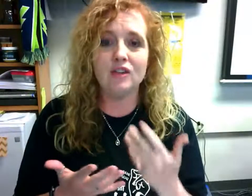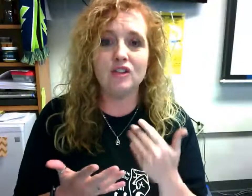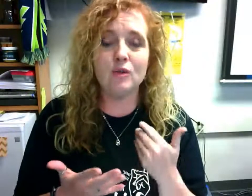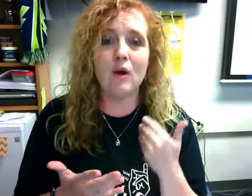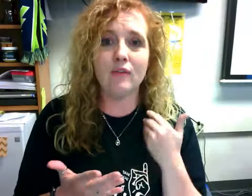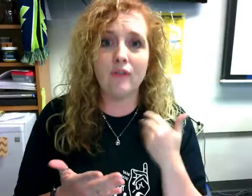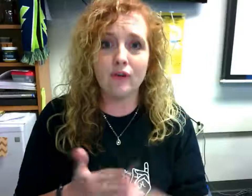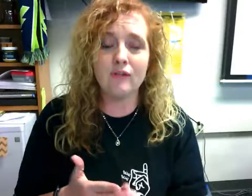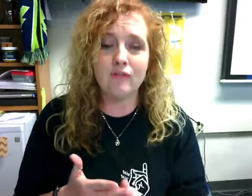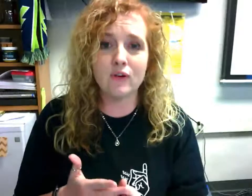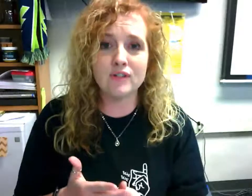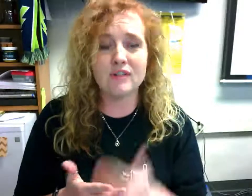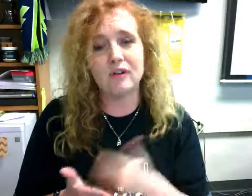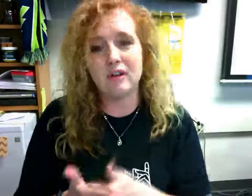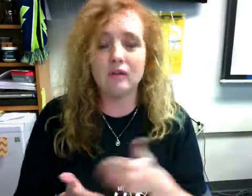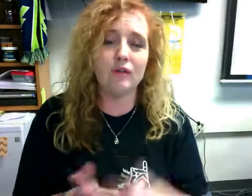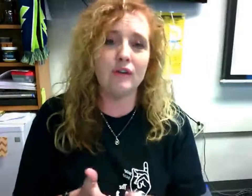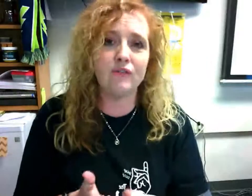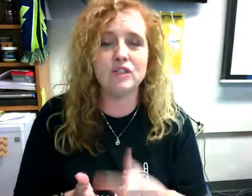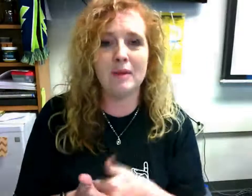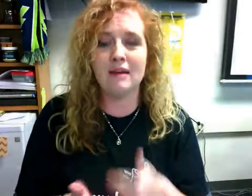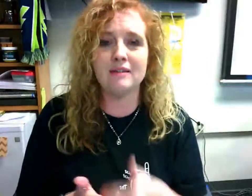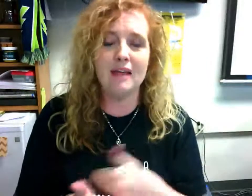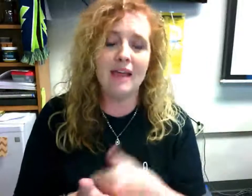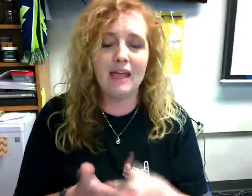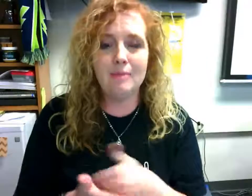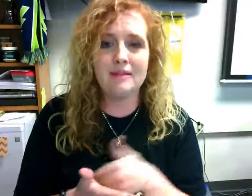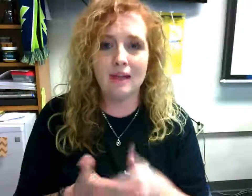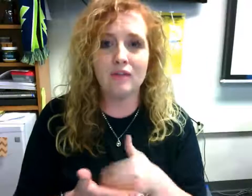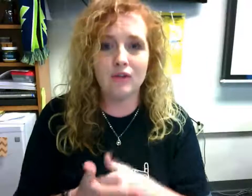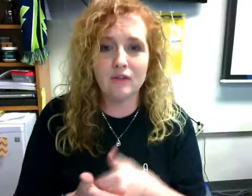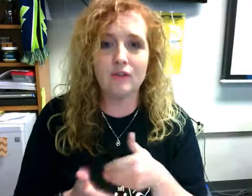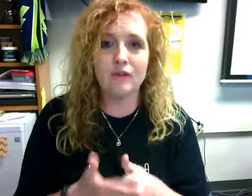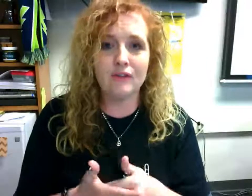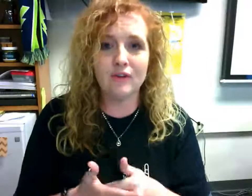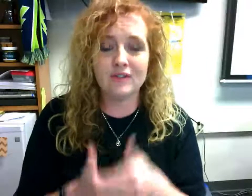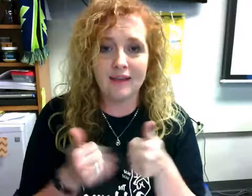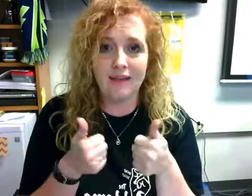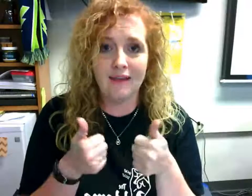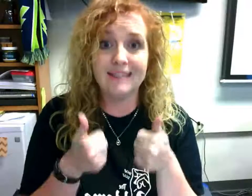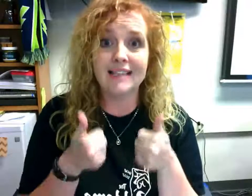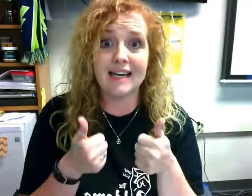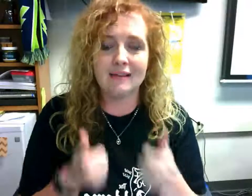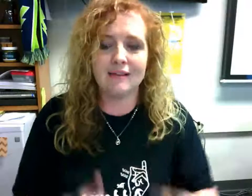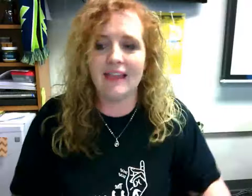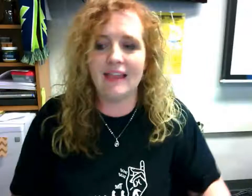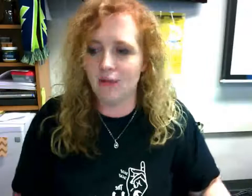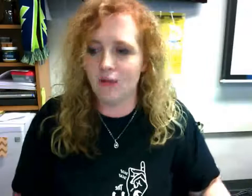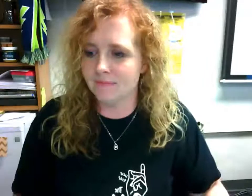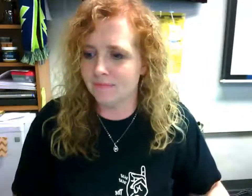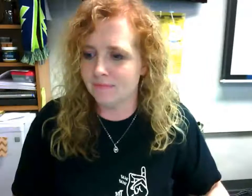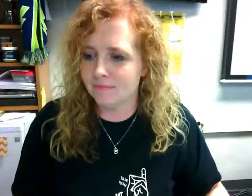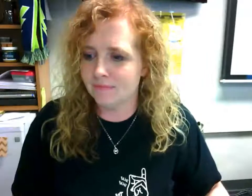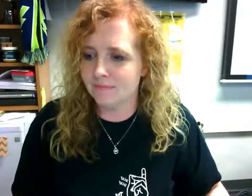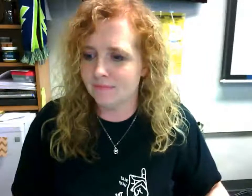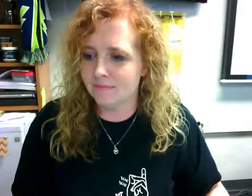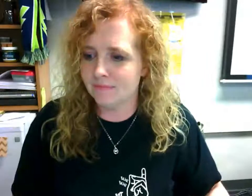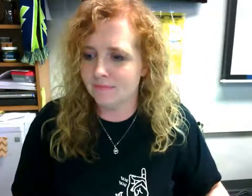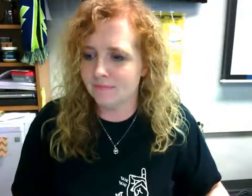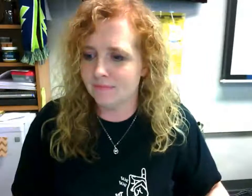uh you can email the pictures to yourself and you can pull them up on the on the laptop in class all right print them in class